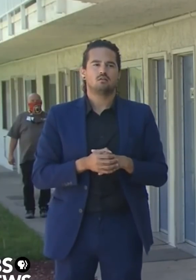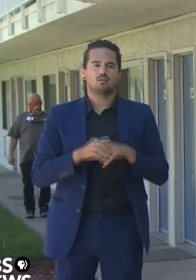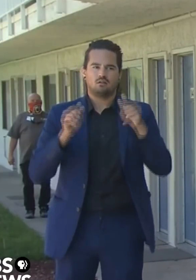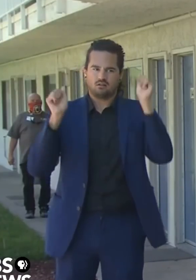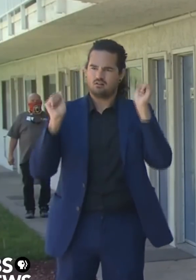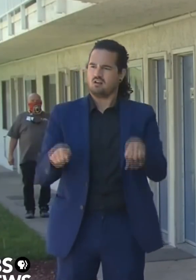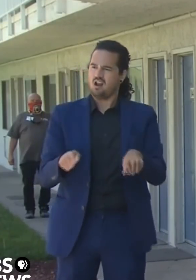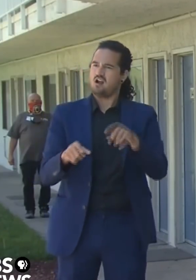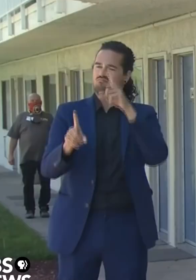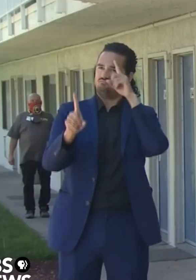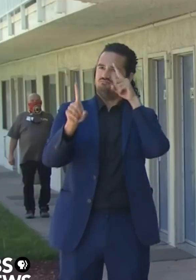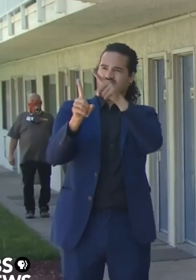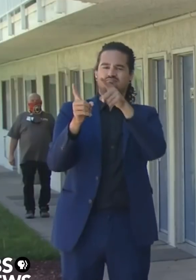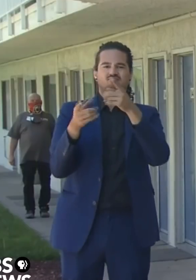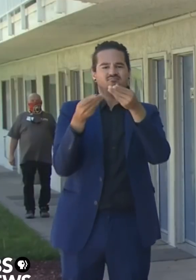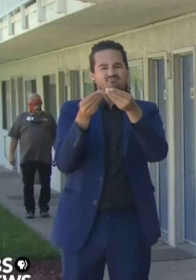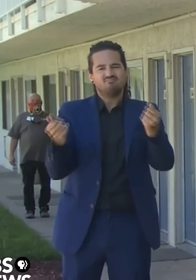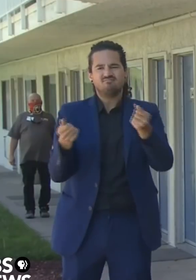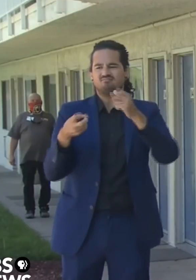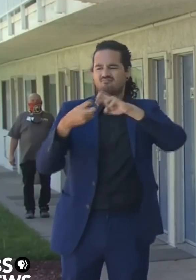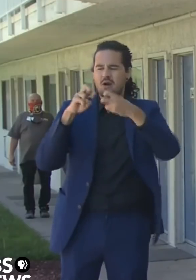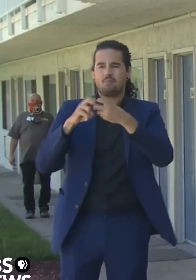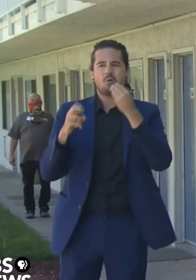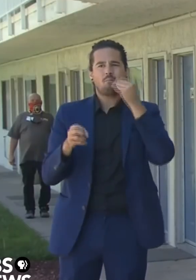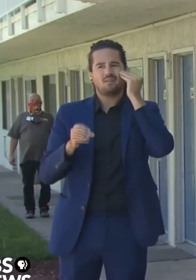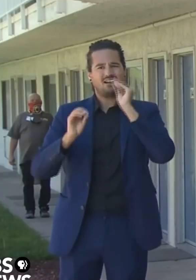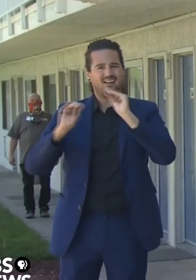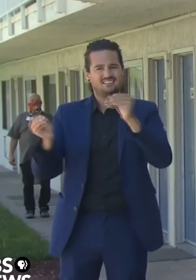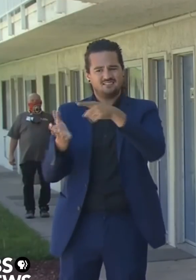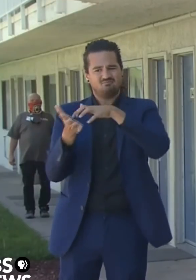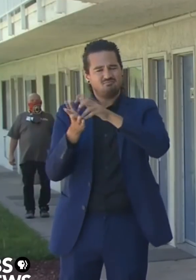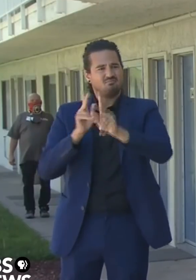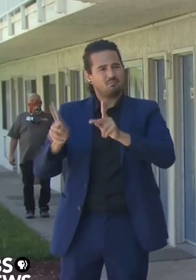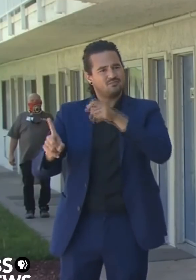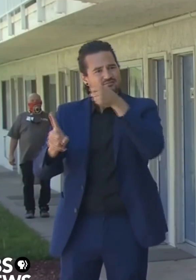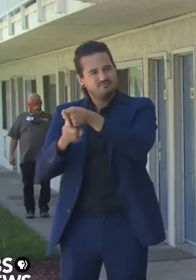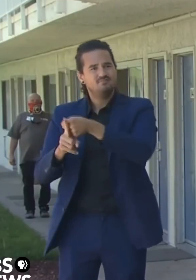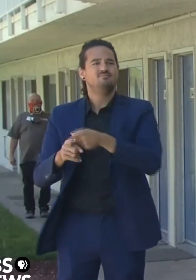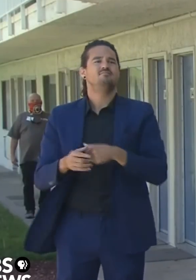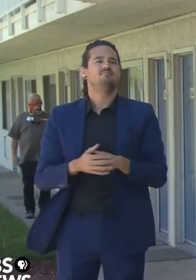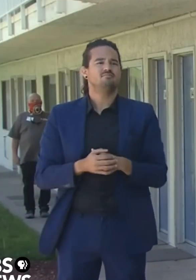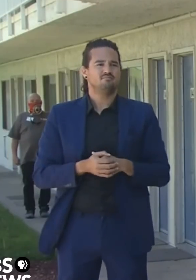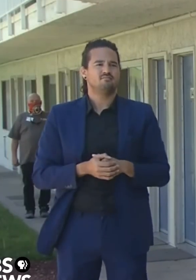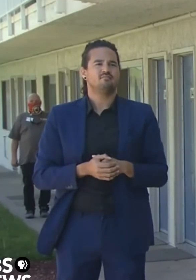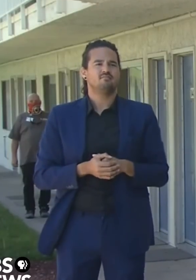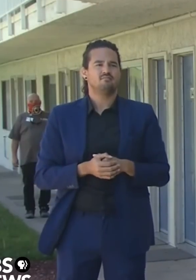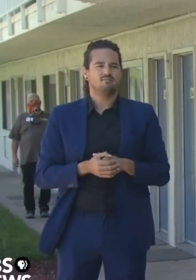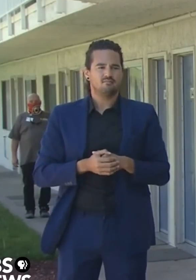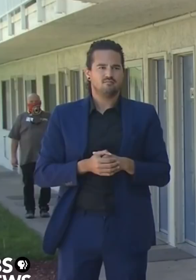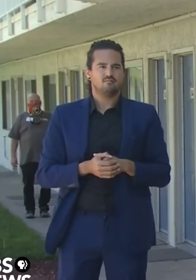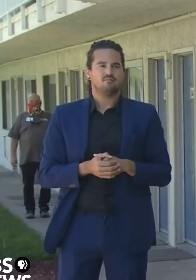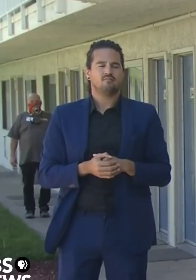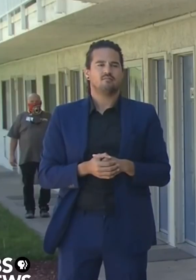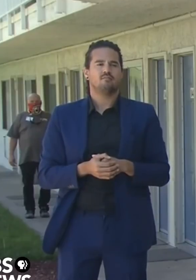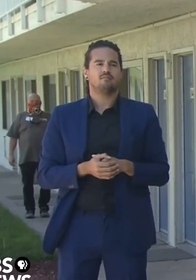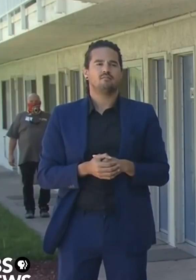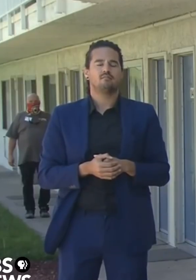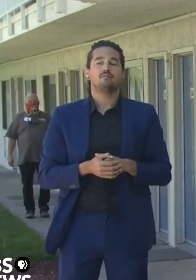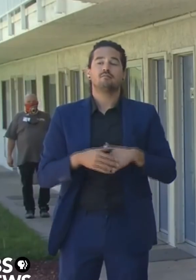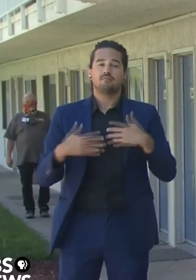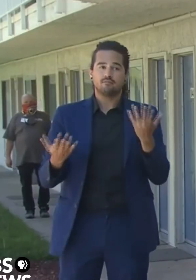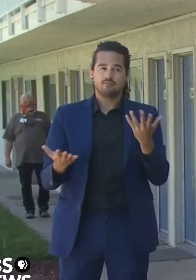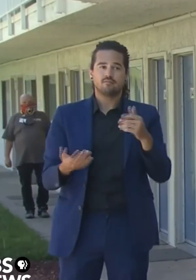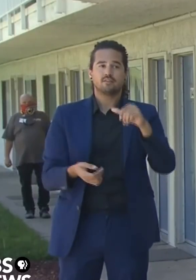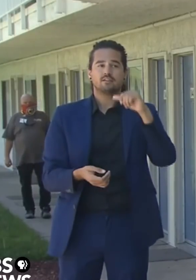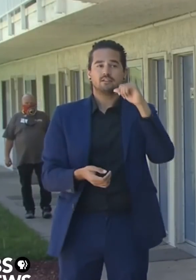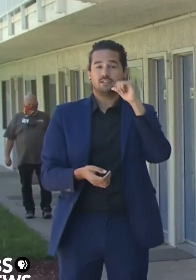the progress to date on room key. But what I want to announce today more substantively was a progress we made just yesterday. I signed